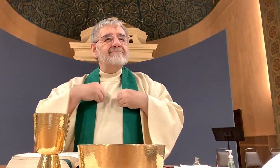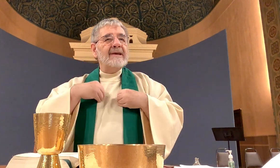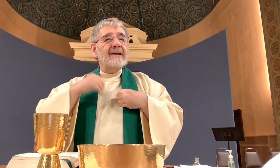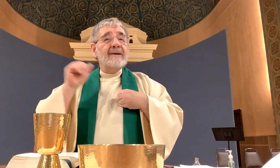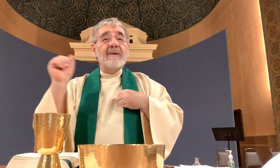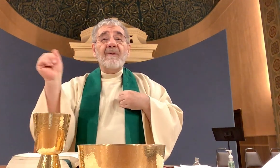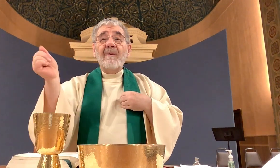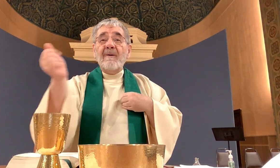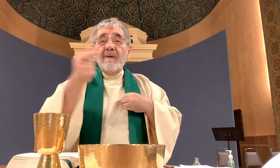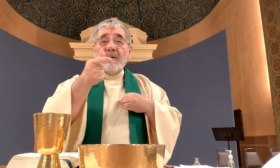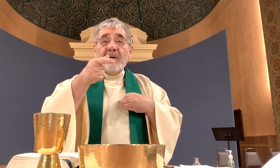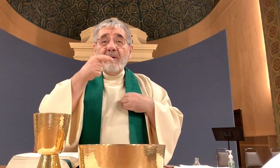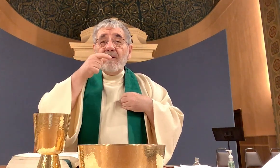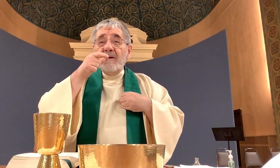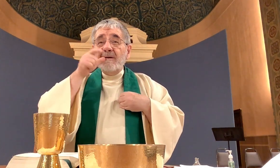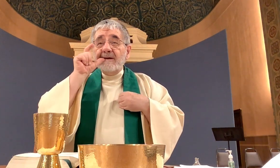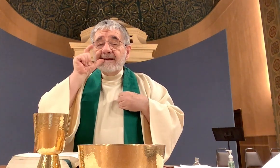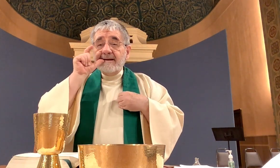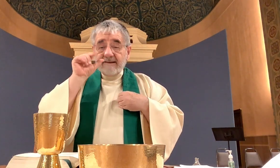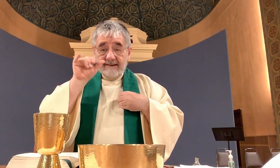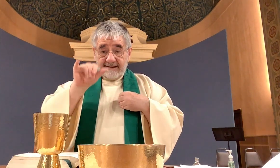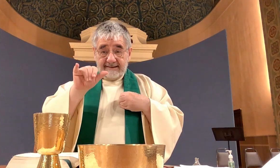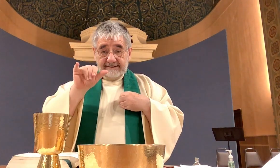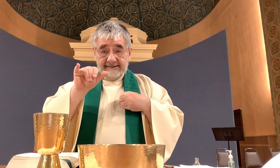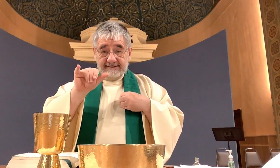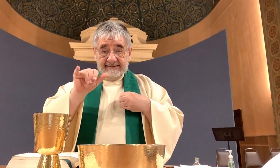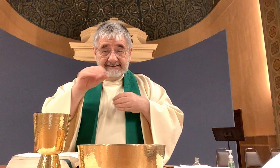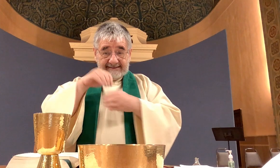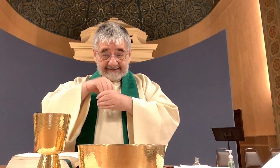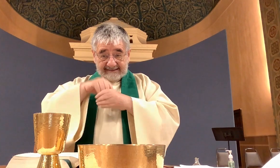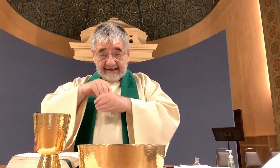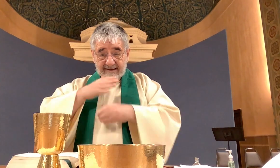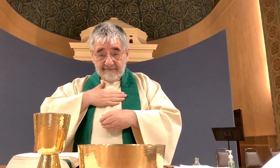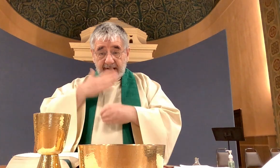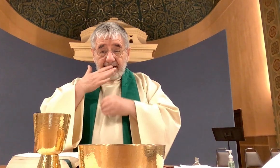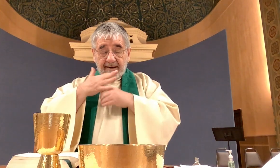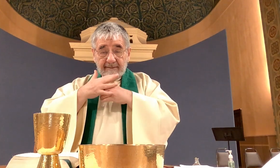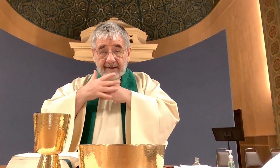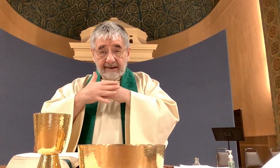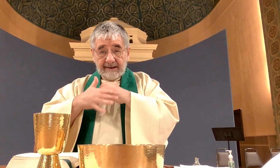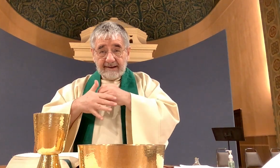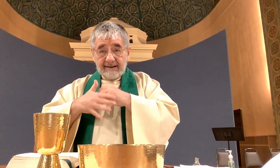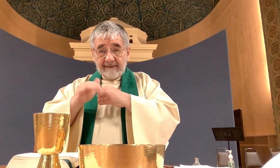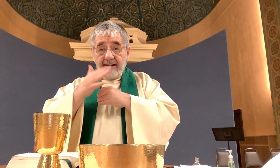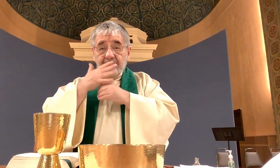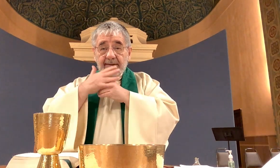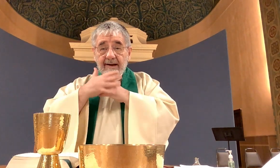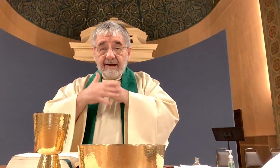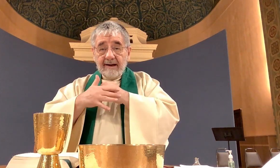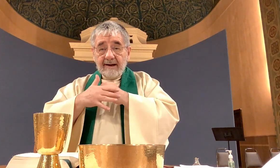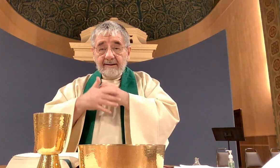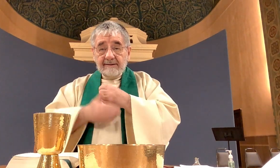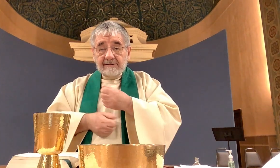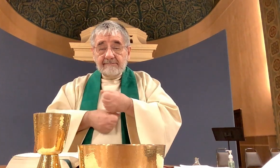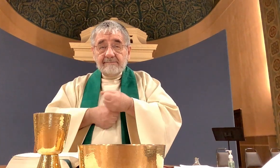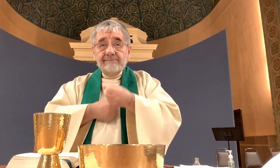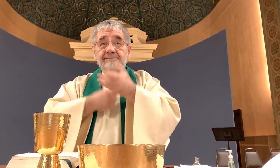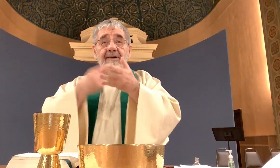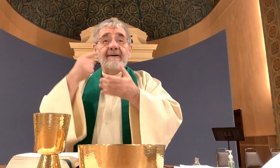and drink from it for this is the chalice of my blood the blood of the